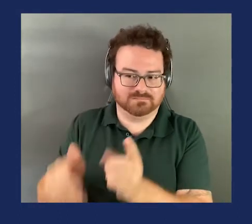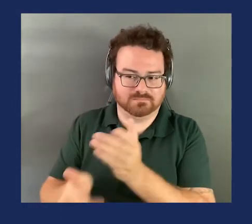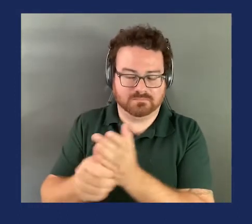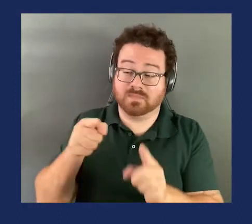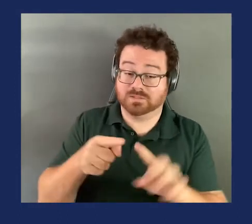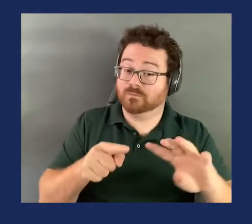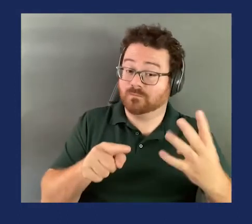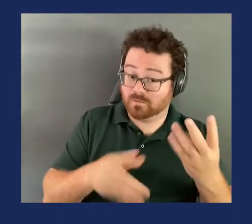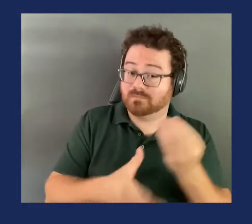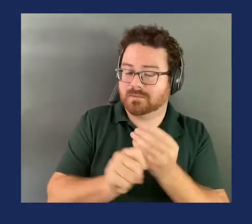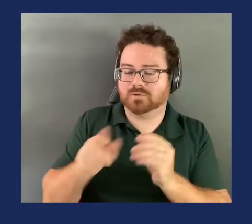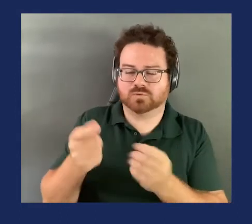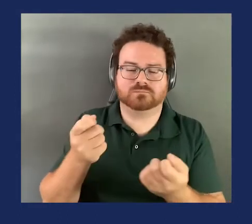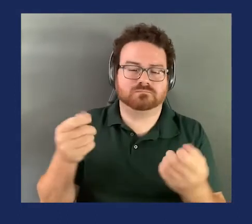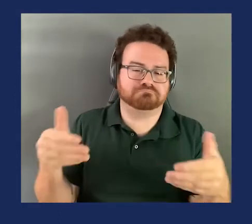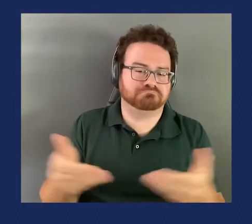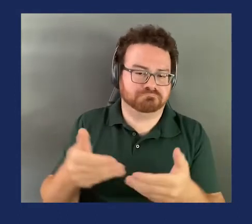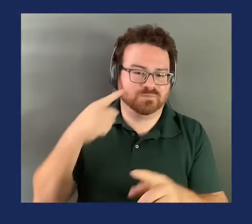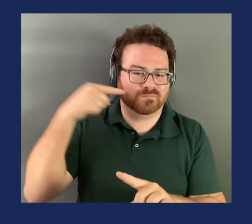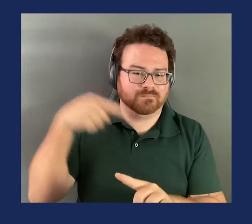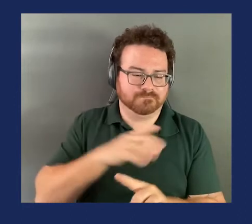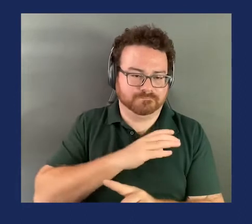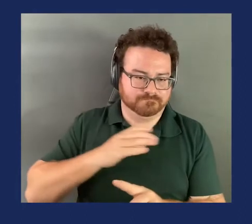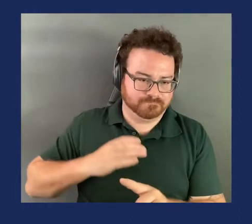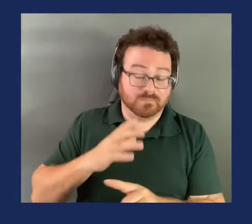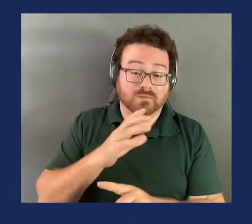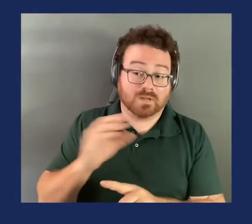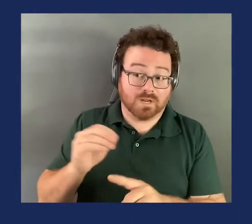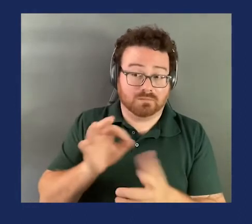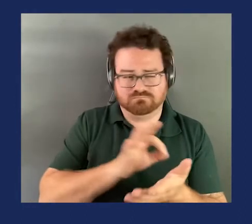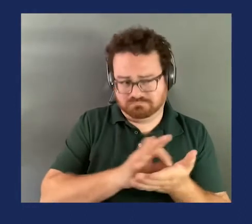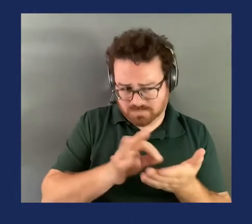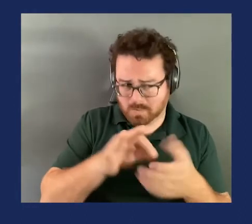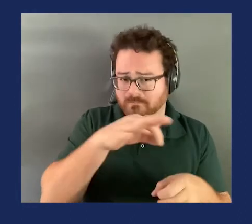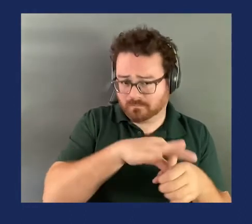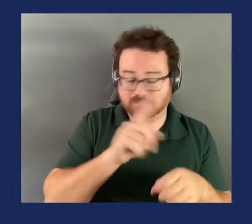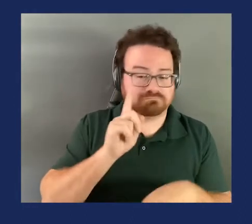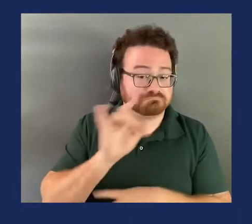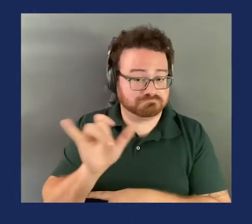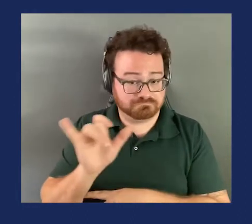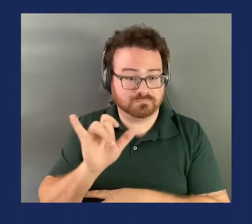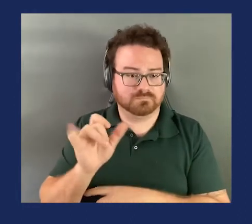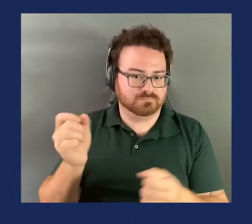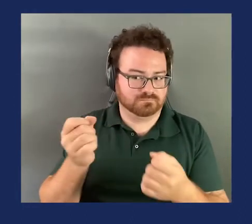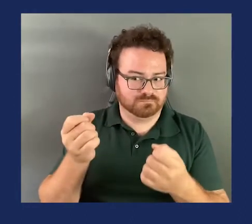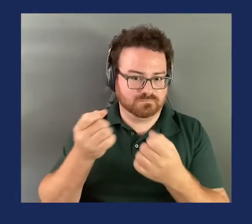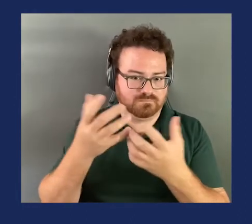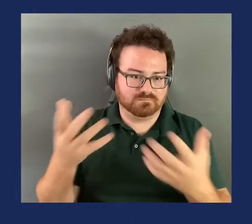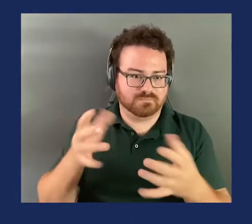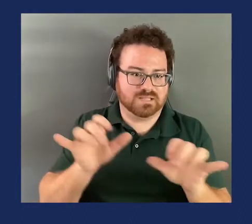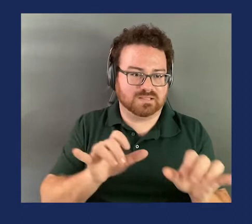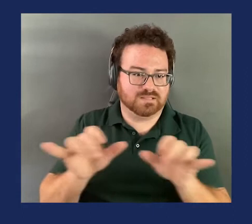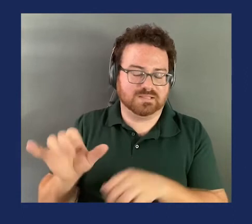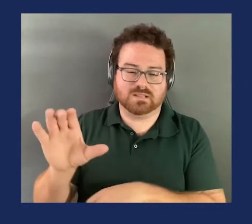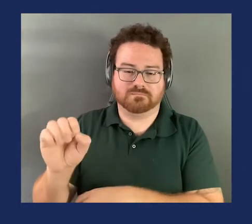you've introduced. And counting the votes, it sounds like much like Colgate